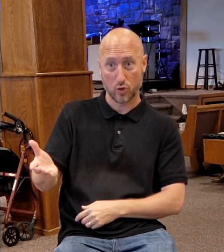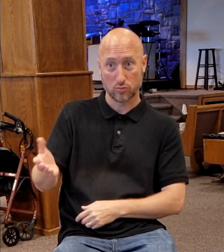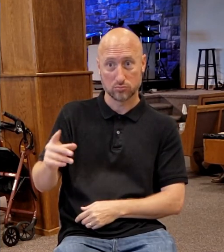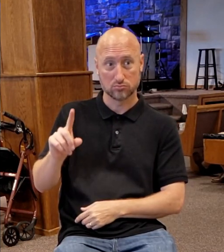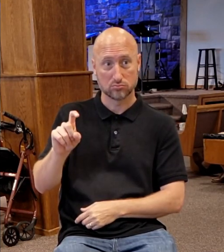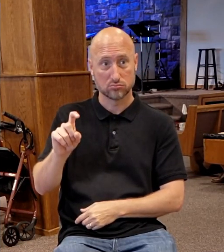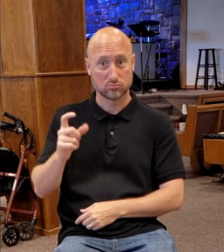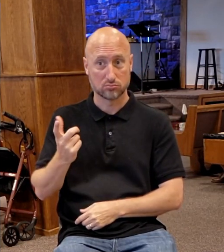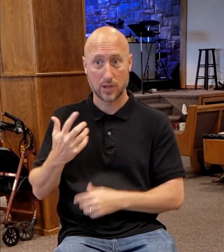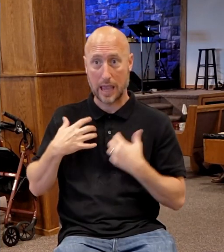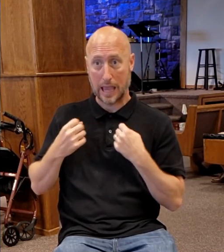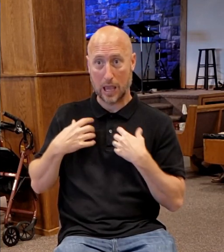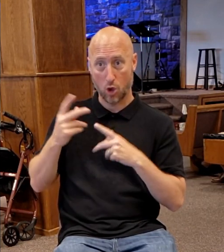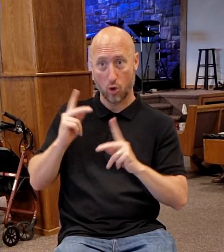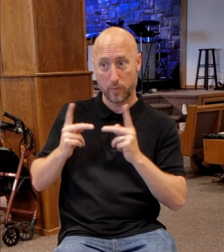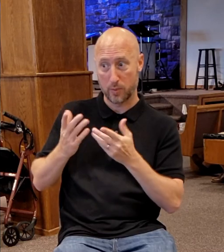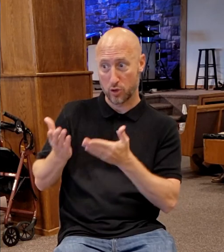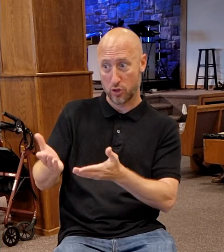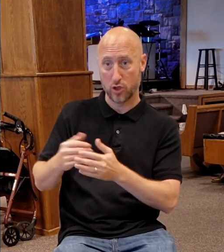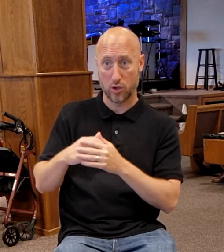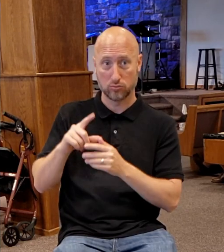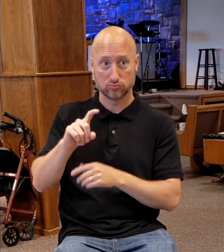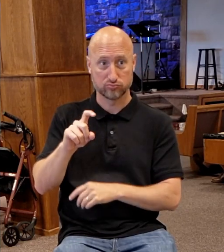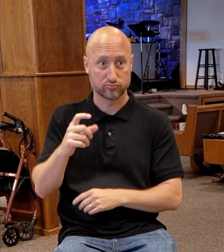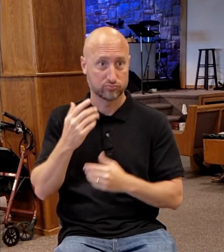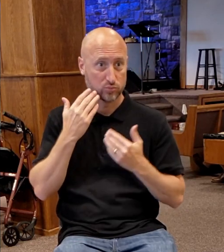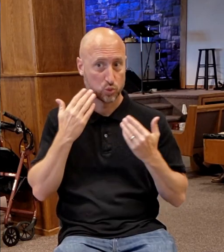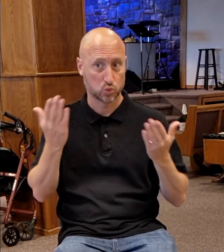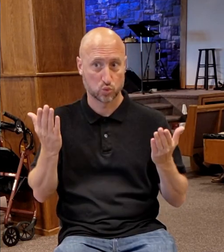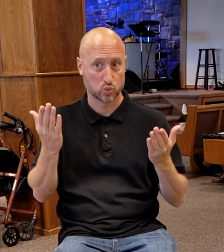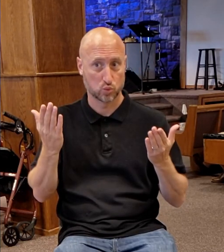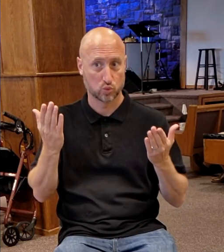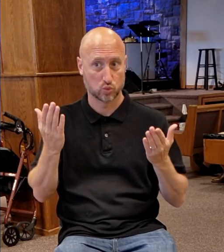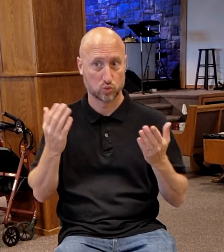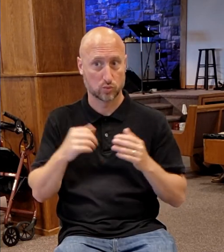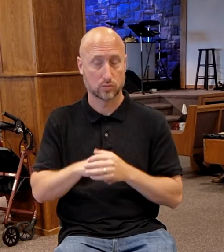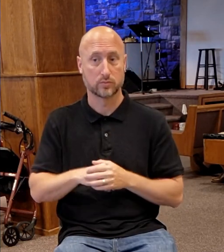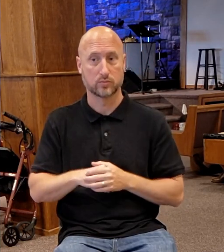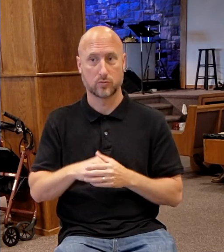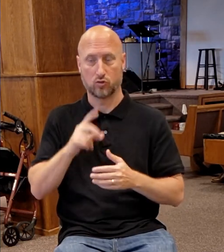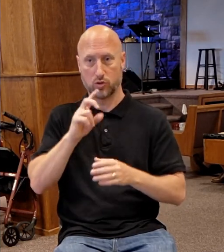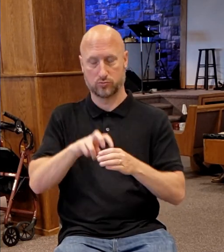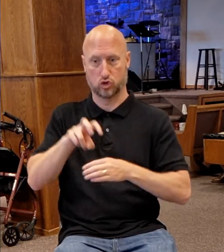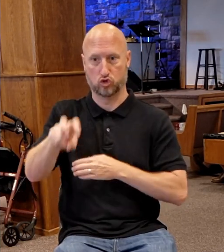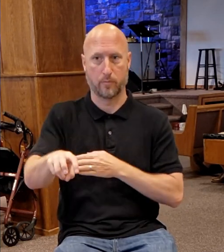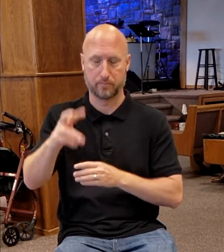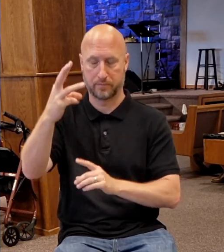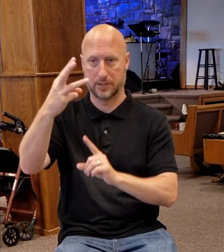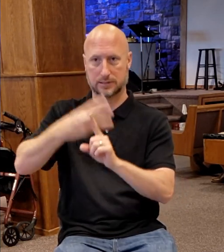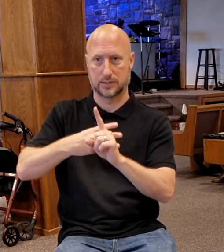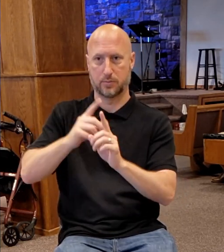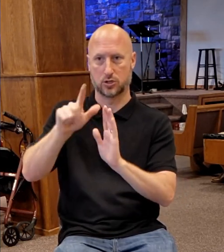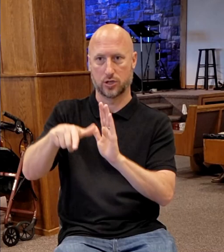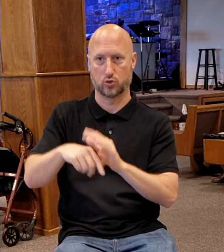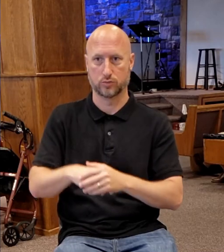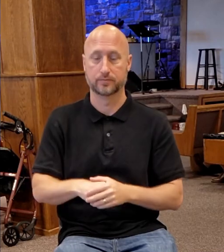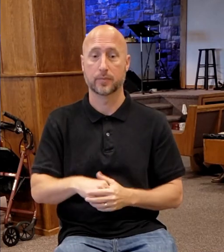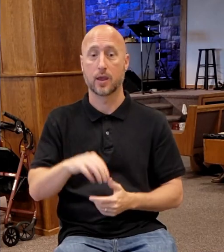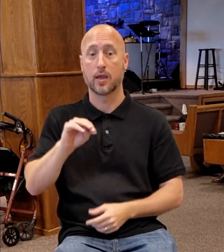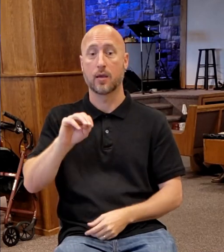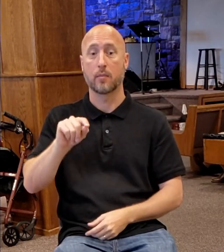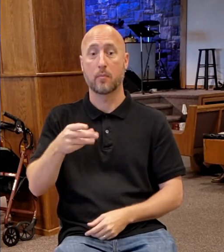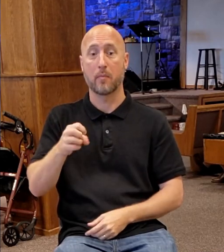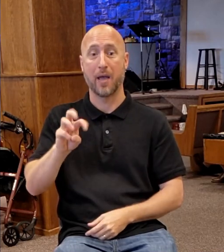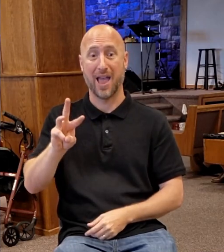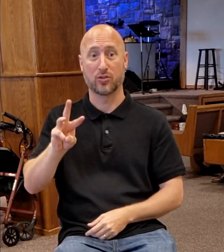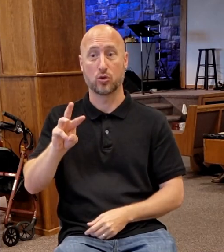No doubt he taught. We don't have any of those details. Matthew, chapter 12, the verse 17,